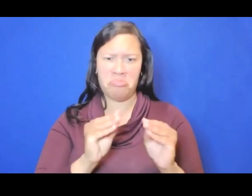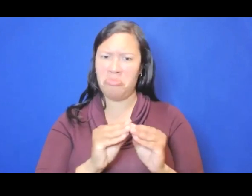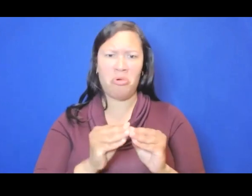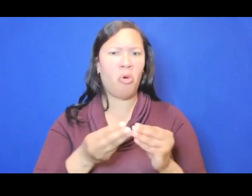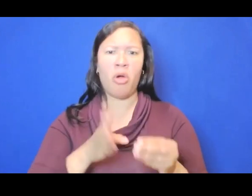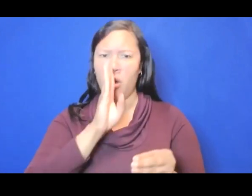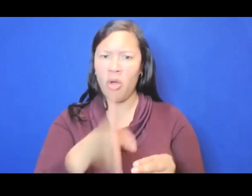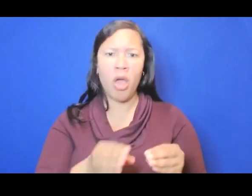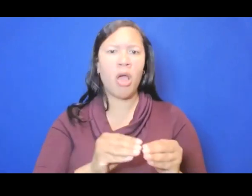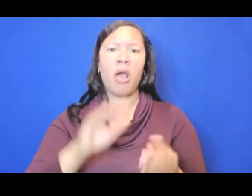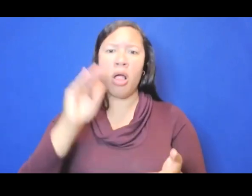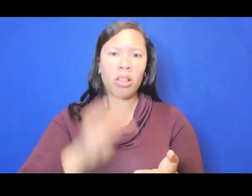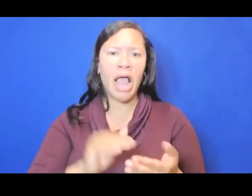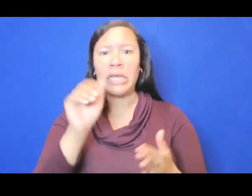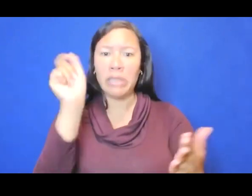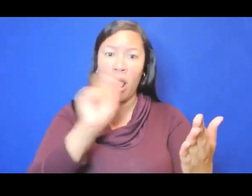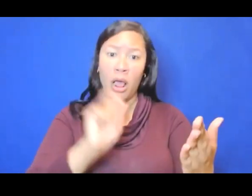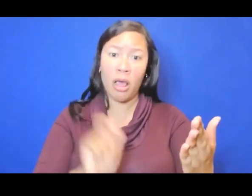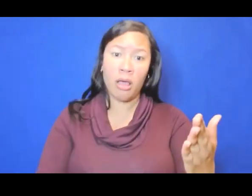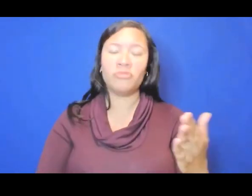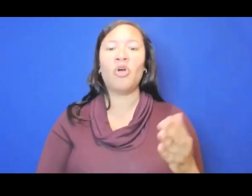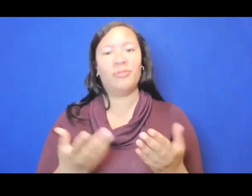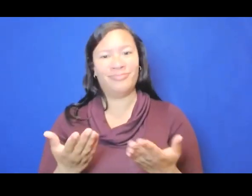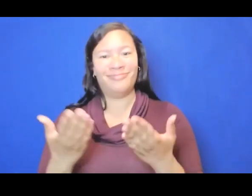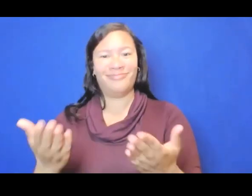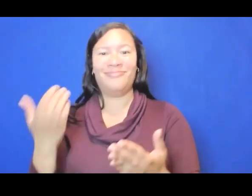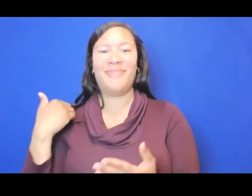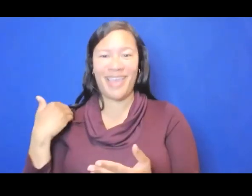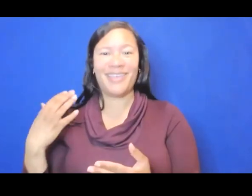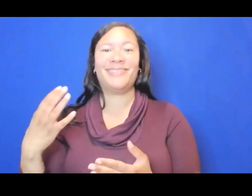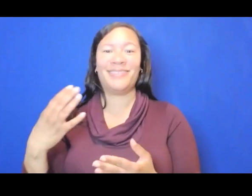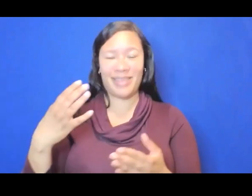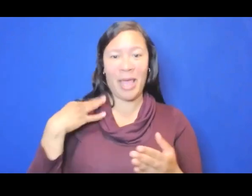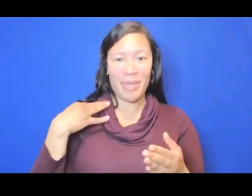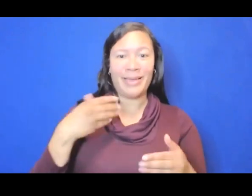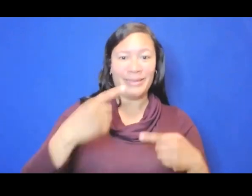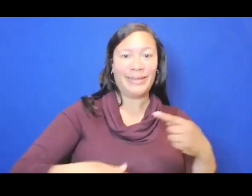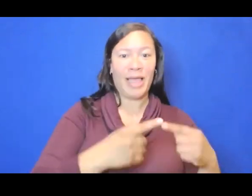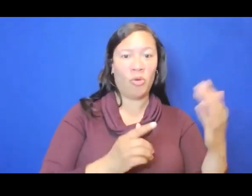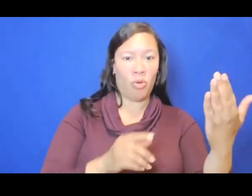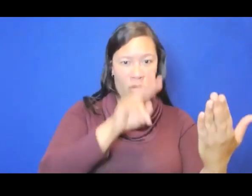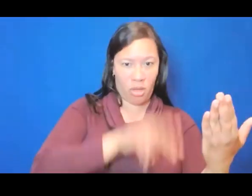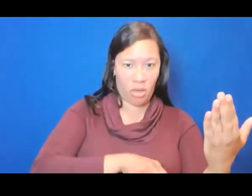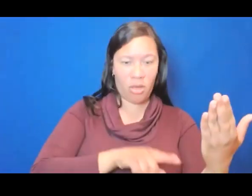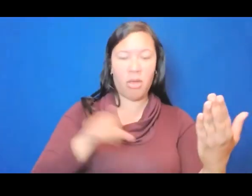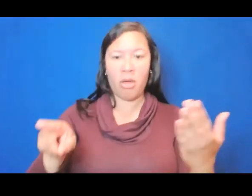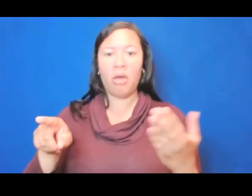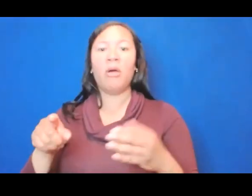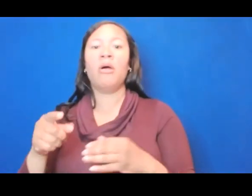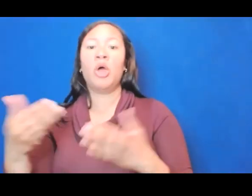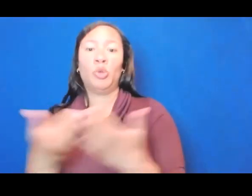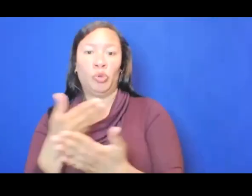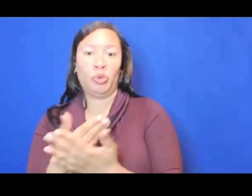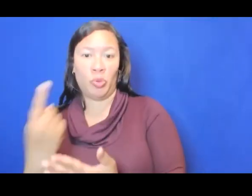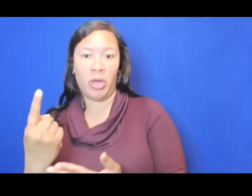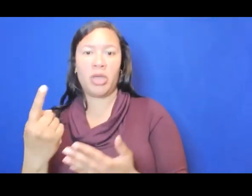please be sure to look at the differences between past application cycles that you might have answered slightly different questions for and what